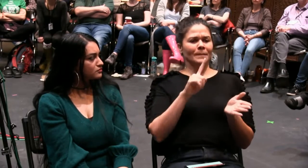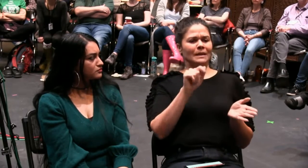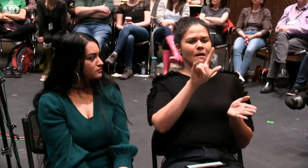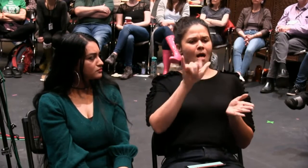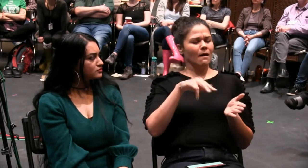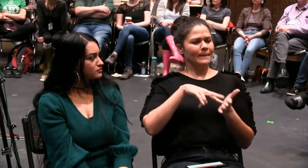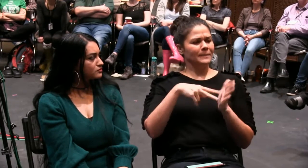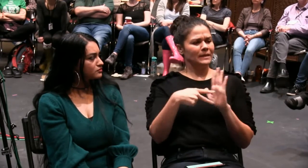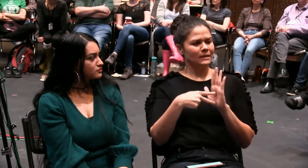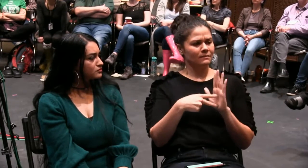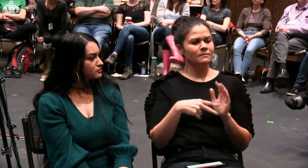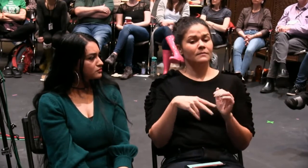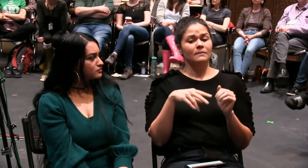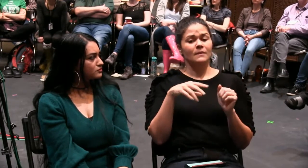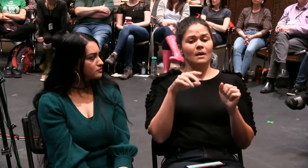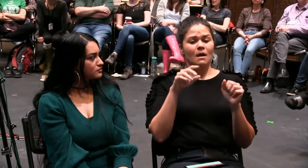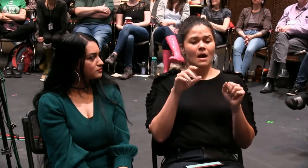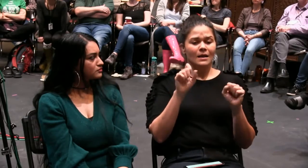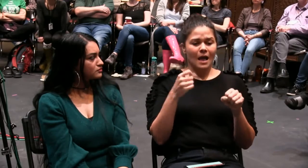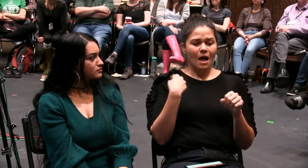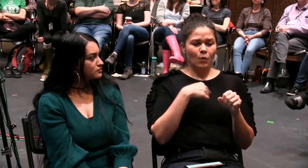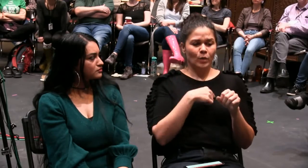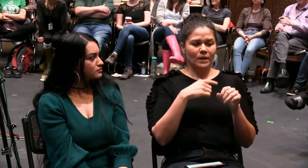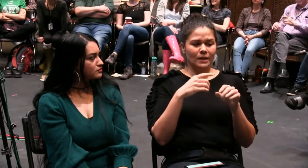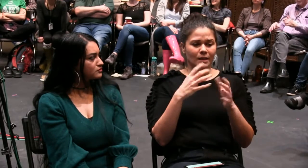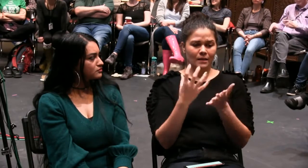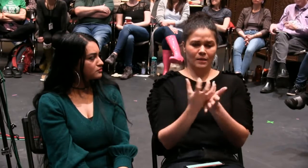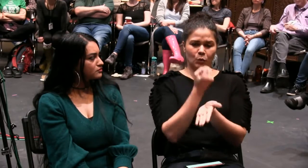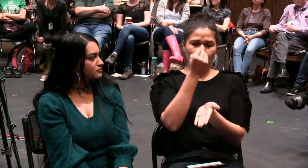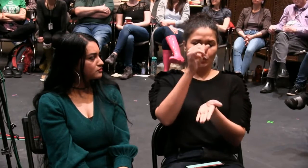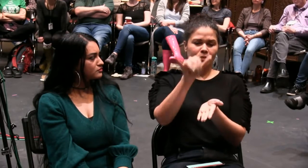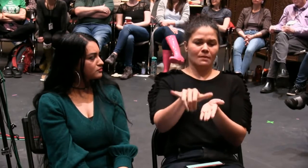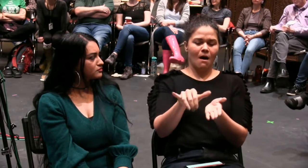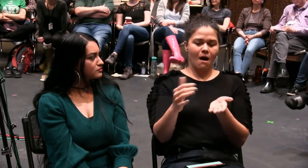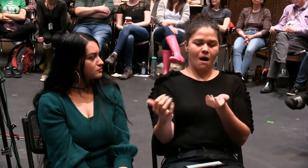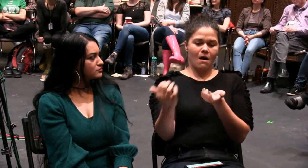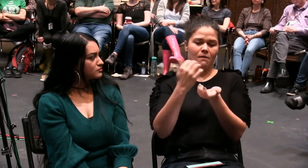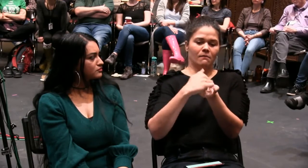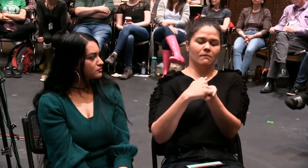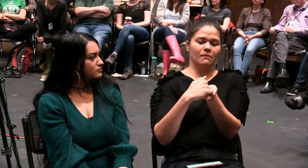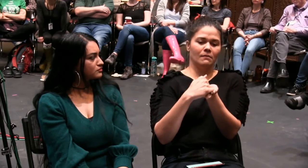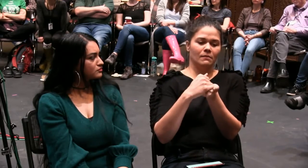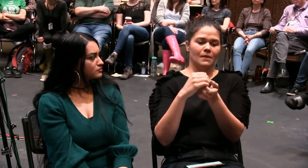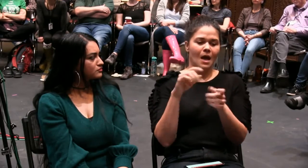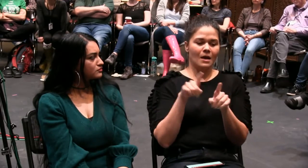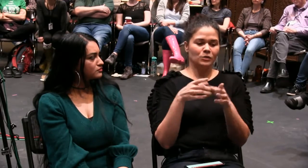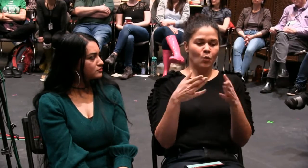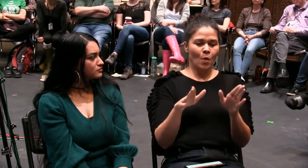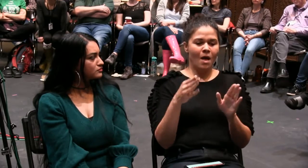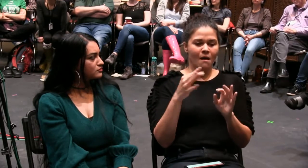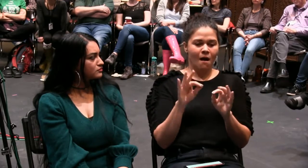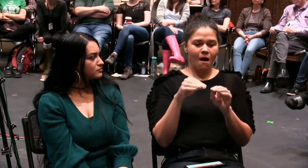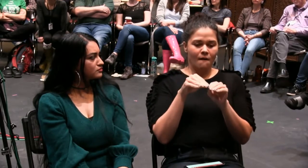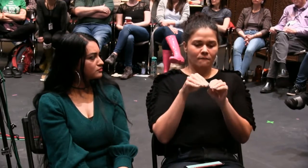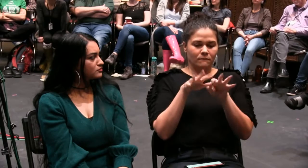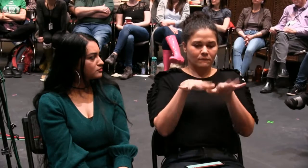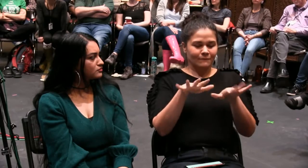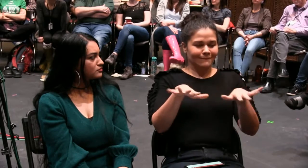allies. What does it mean to be an ally? And how can we maximize the